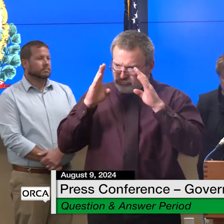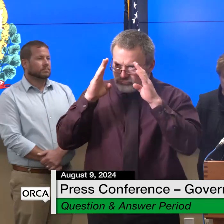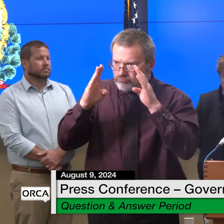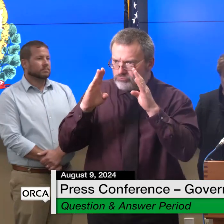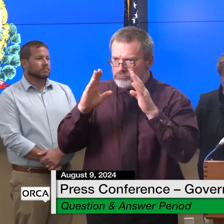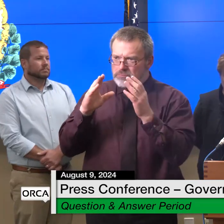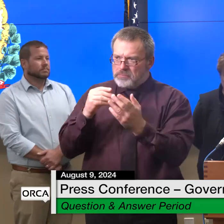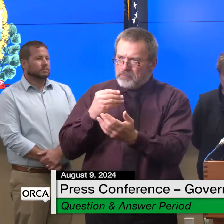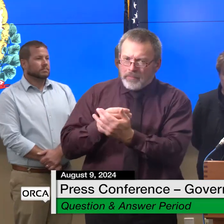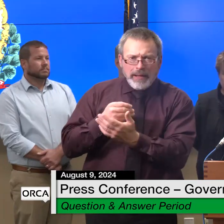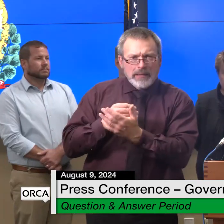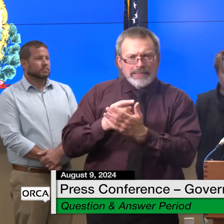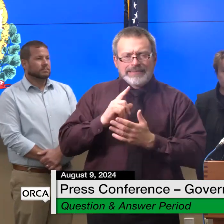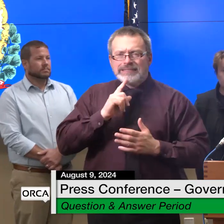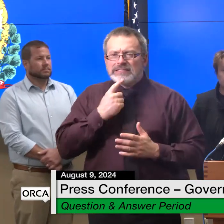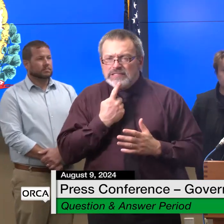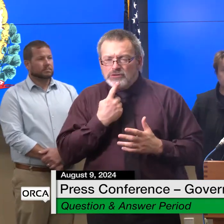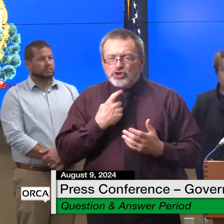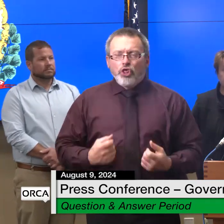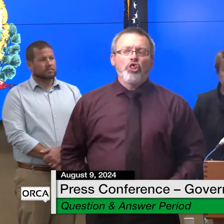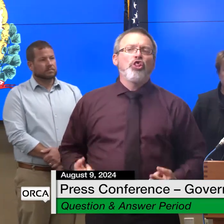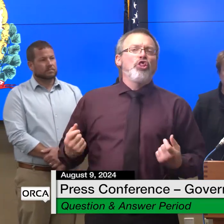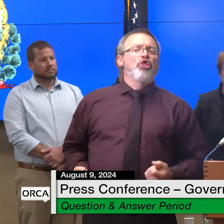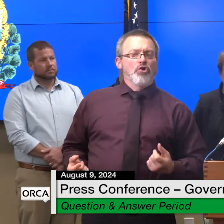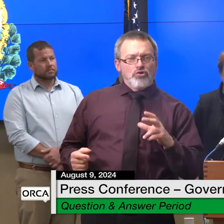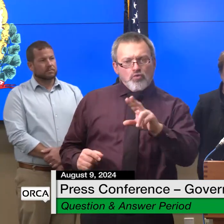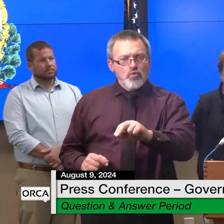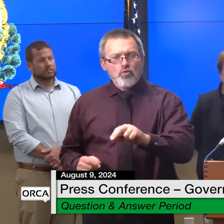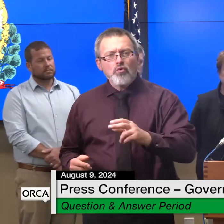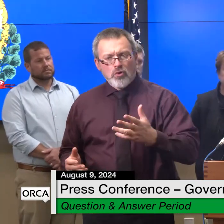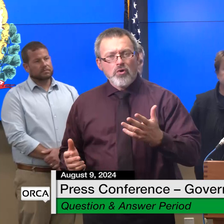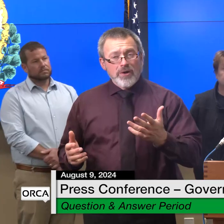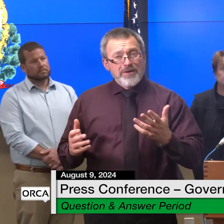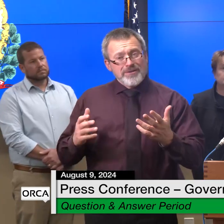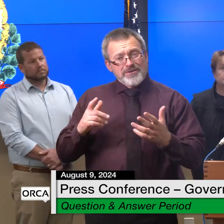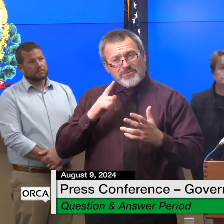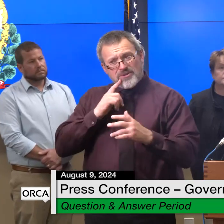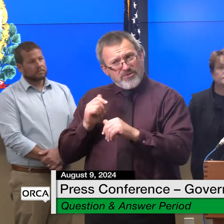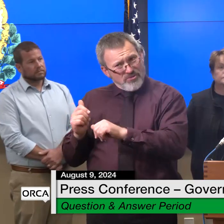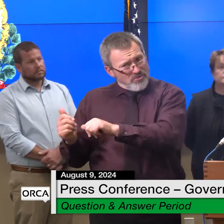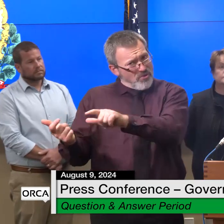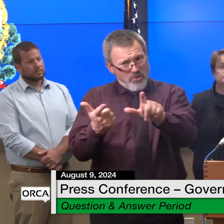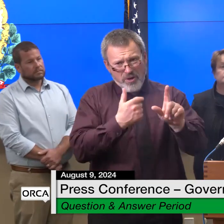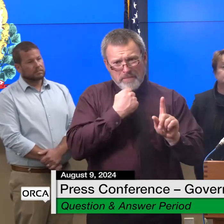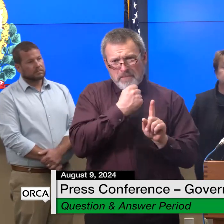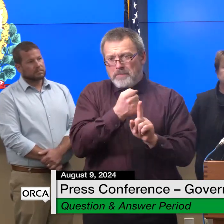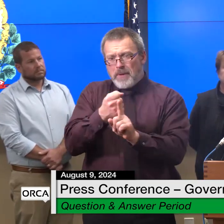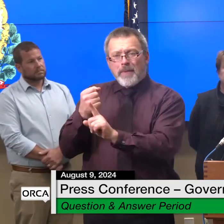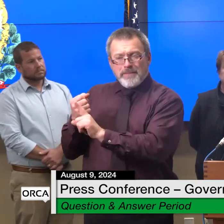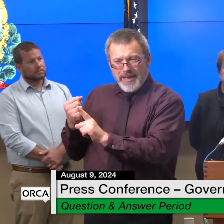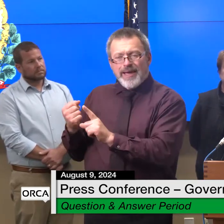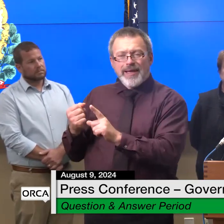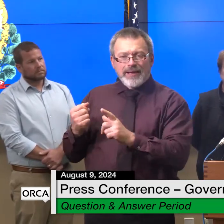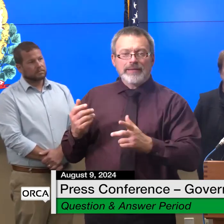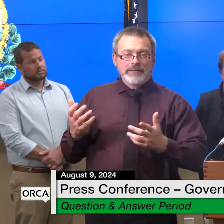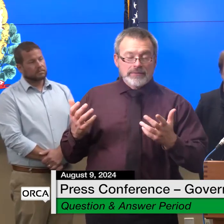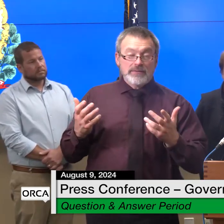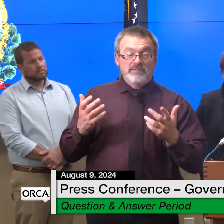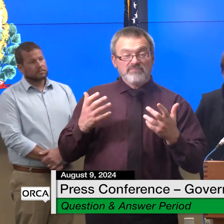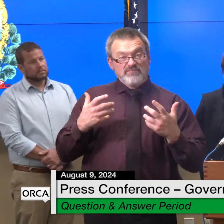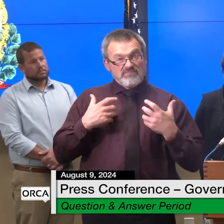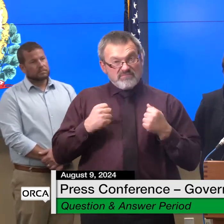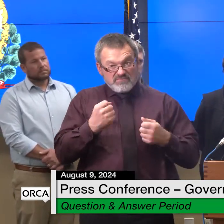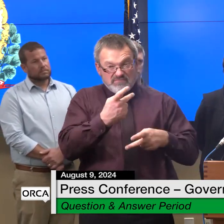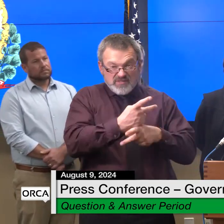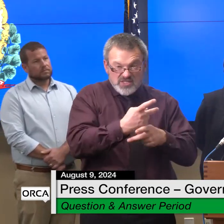forward but inflation has impacted all of us state government health care education doesn't matter